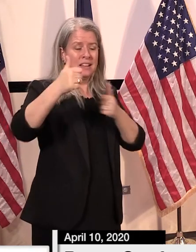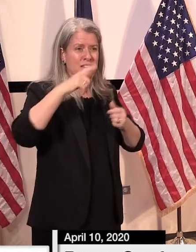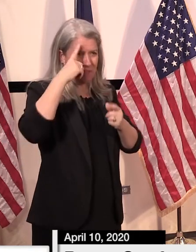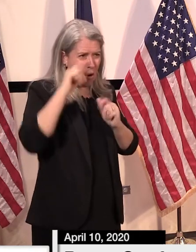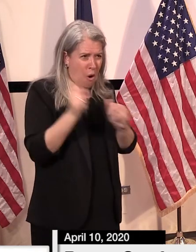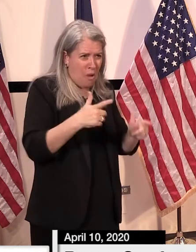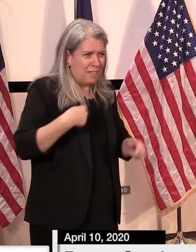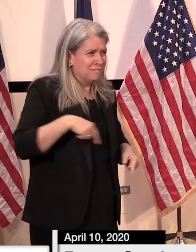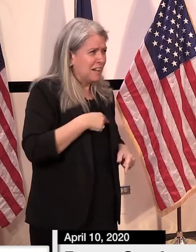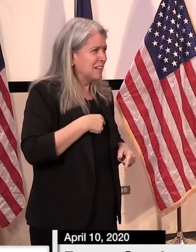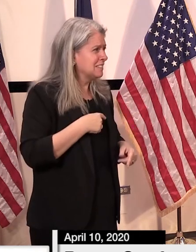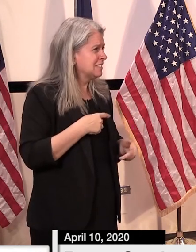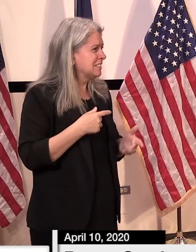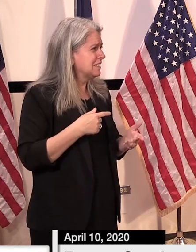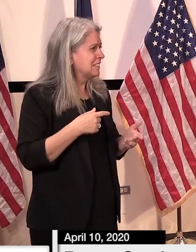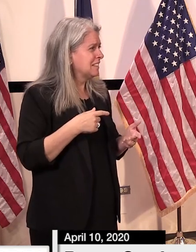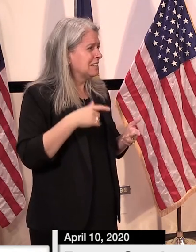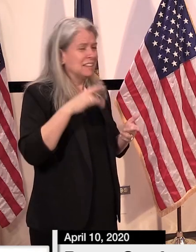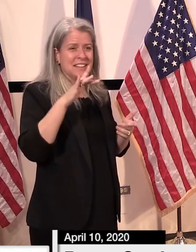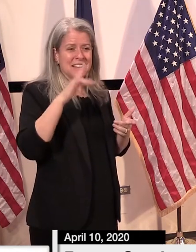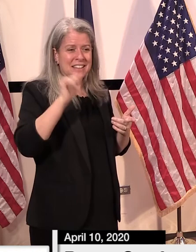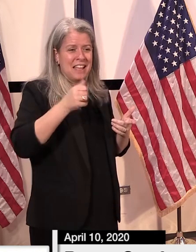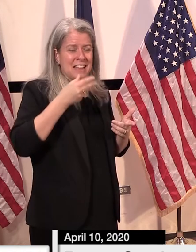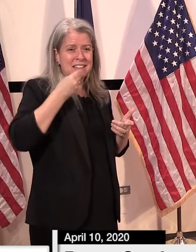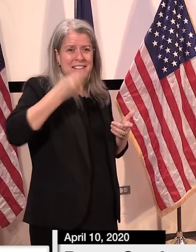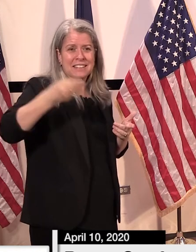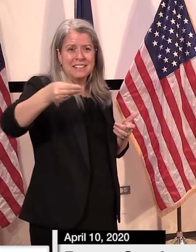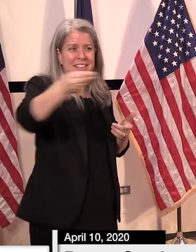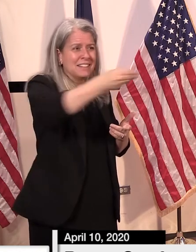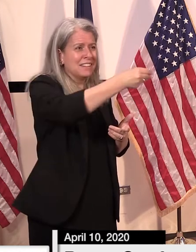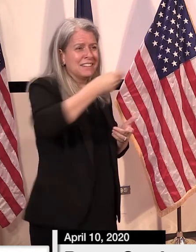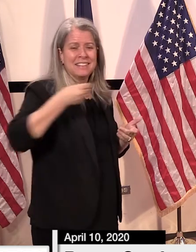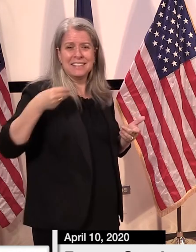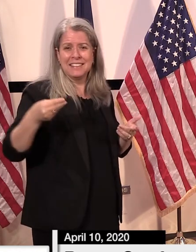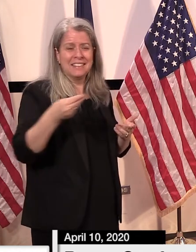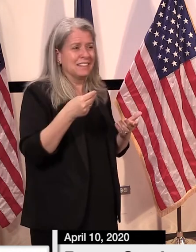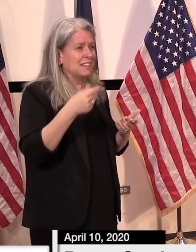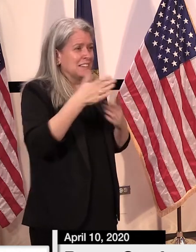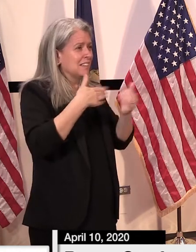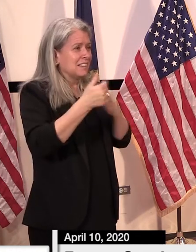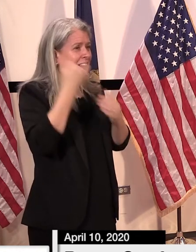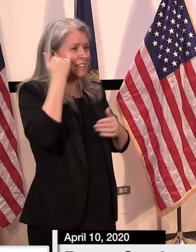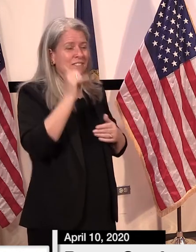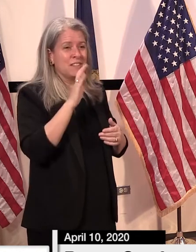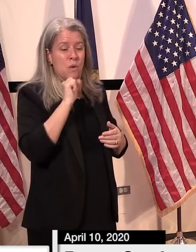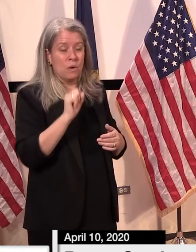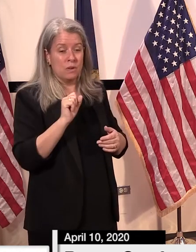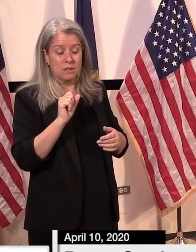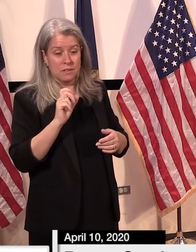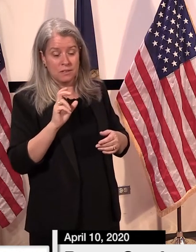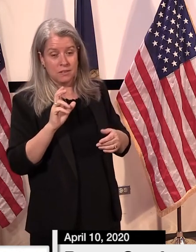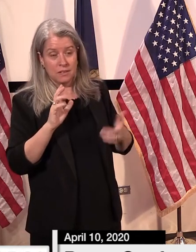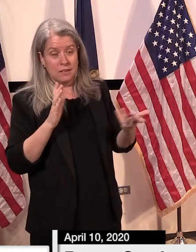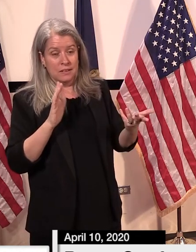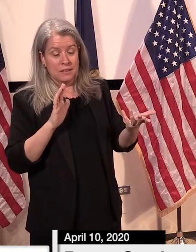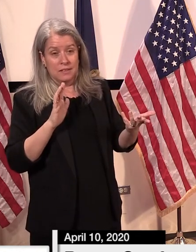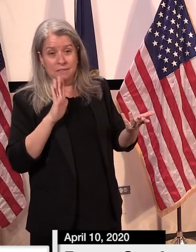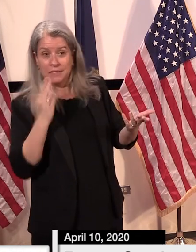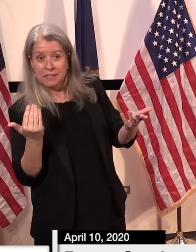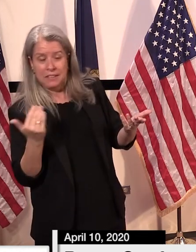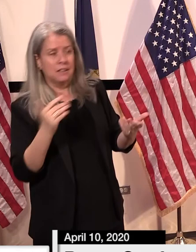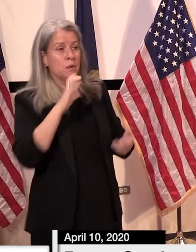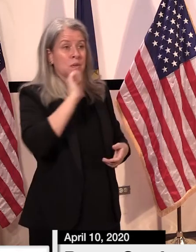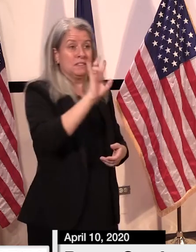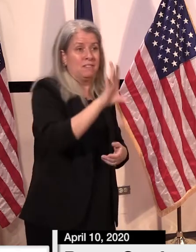all of us like this is transmitted uh whether you're um 15 or 75 uh it doesn't matter